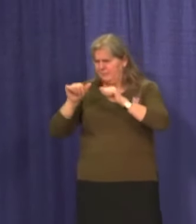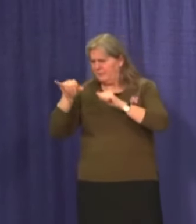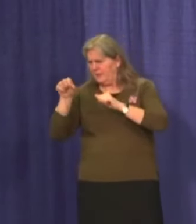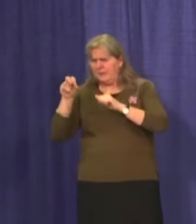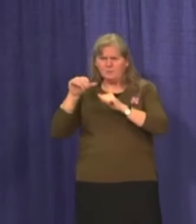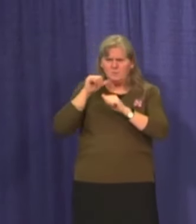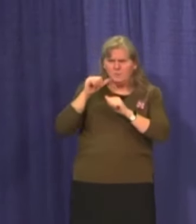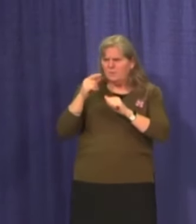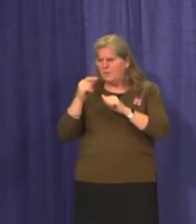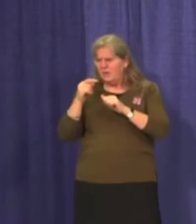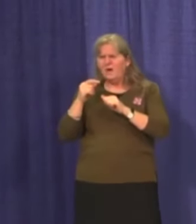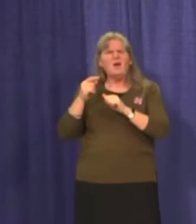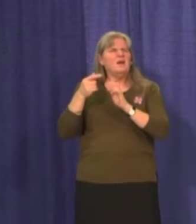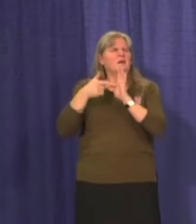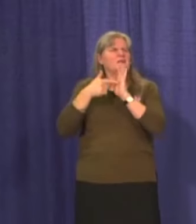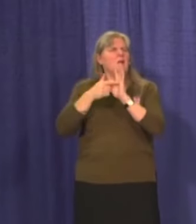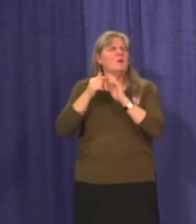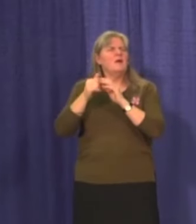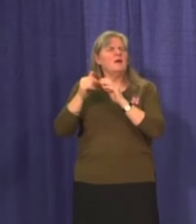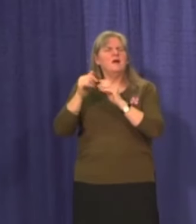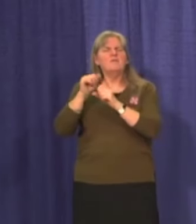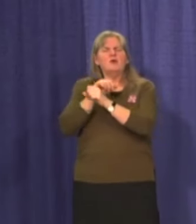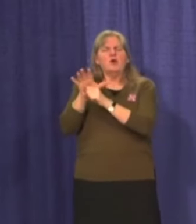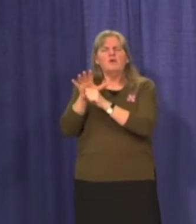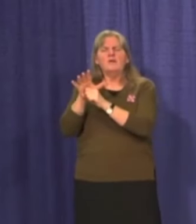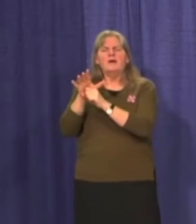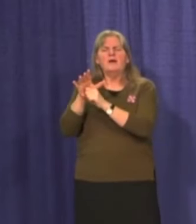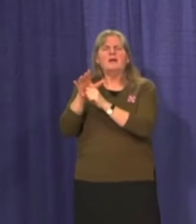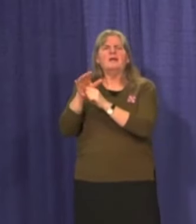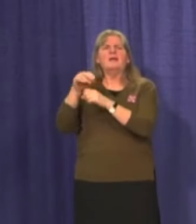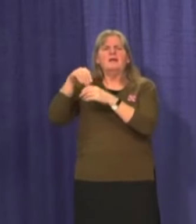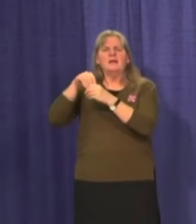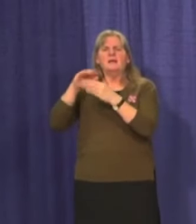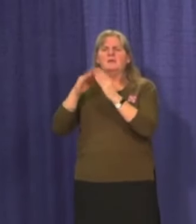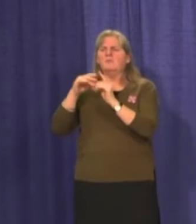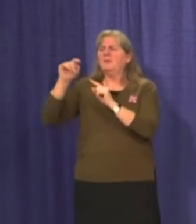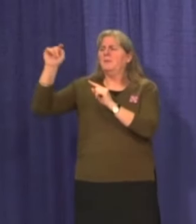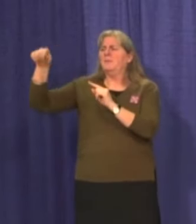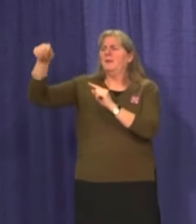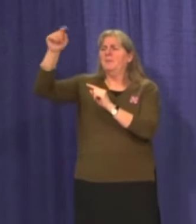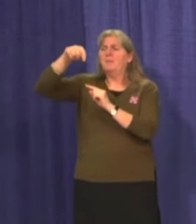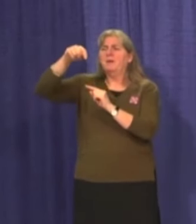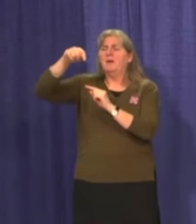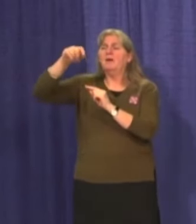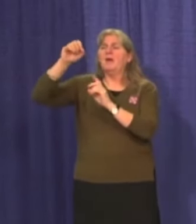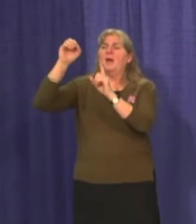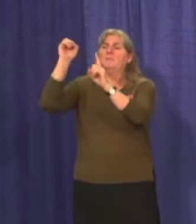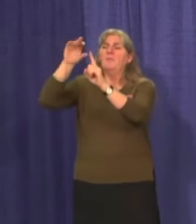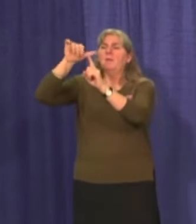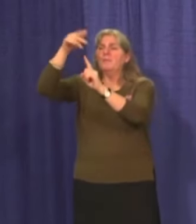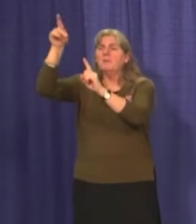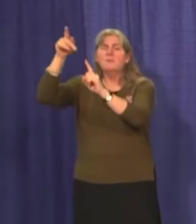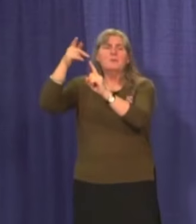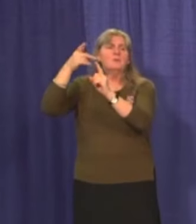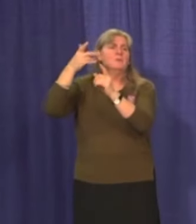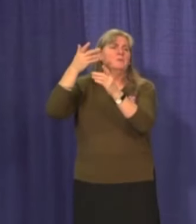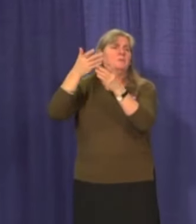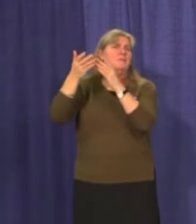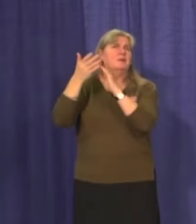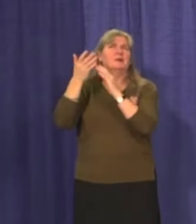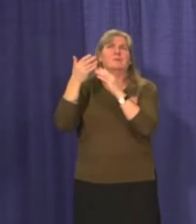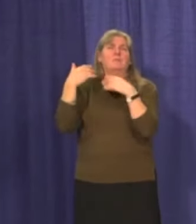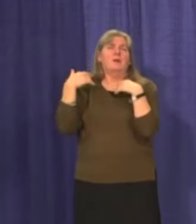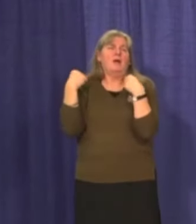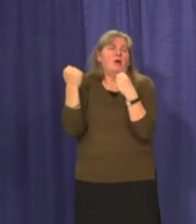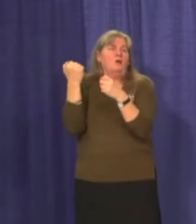and we're looking for did contact occur, and whether that's within a healthcare setting, within a family and